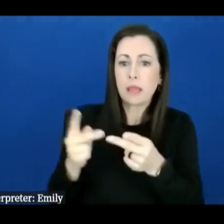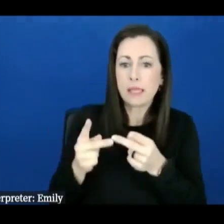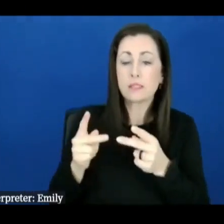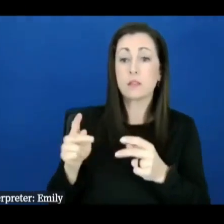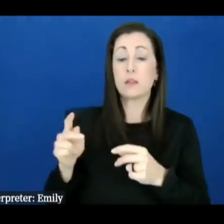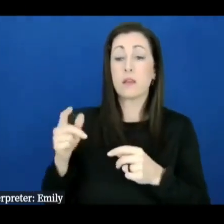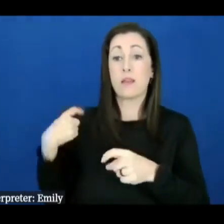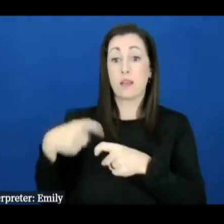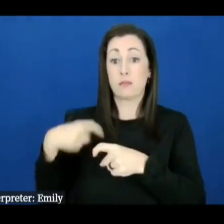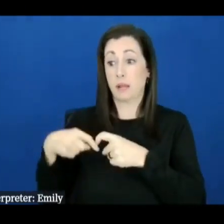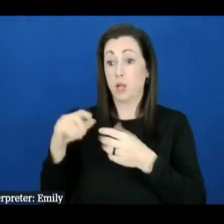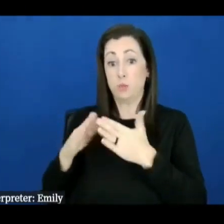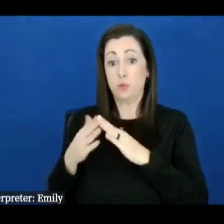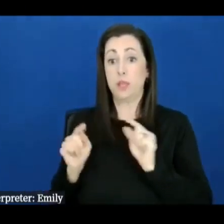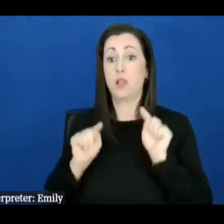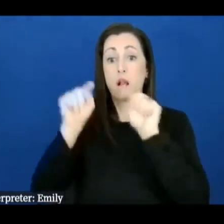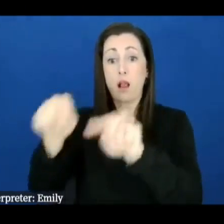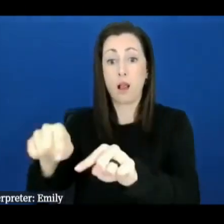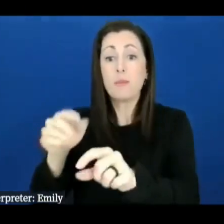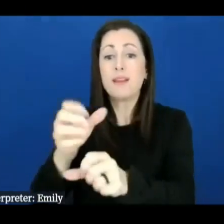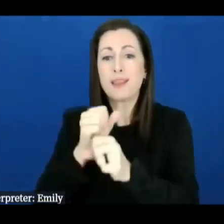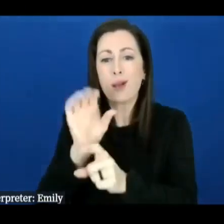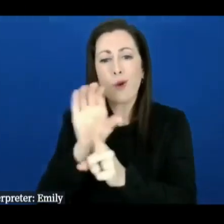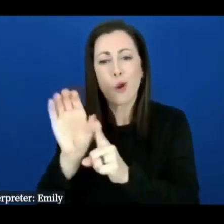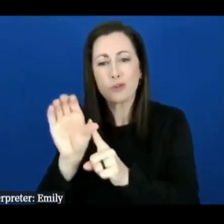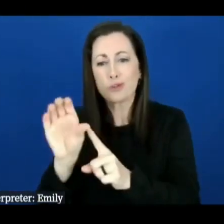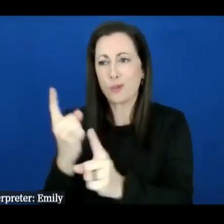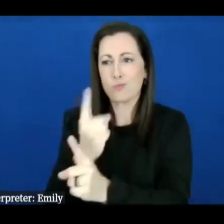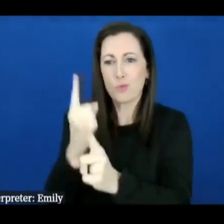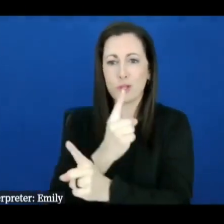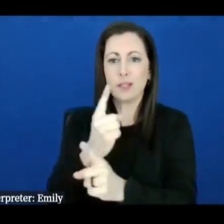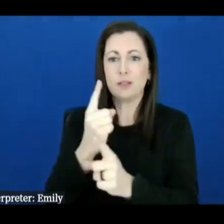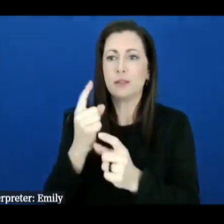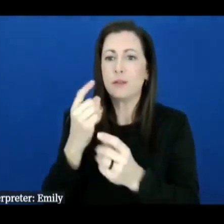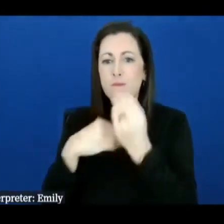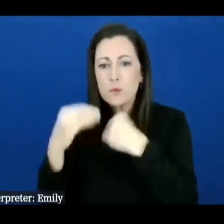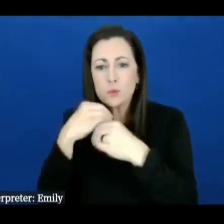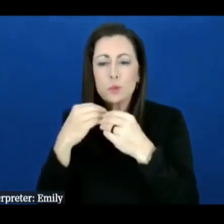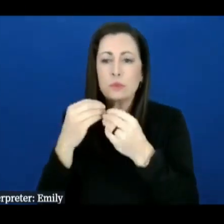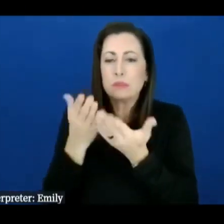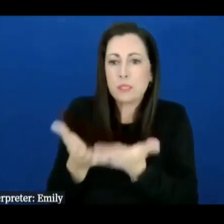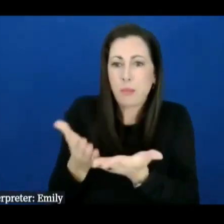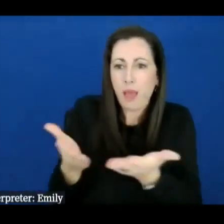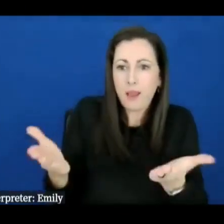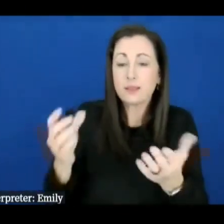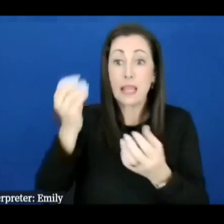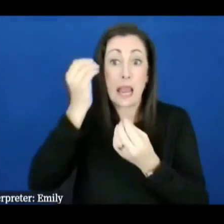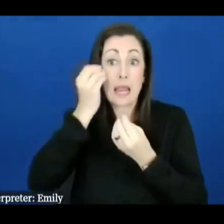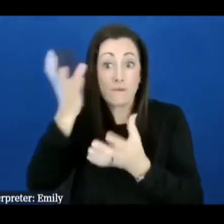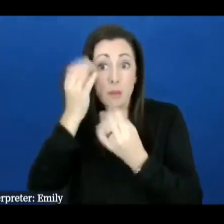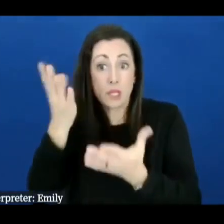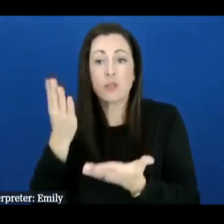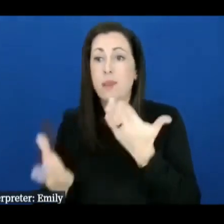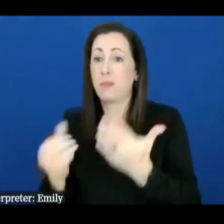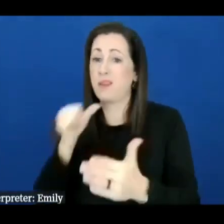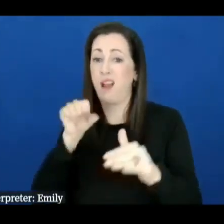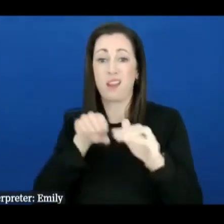hot meals food supplies and very vital information that may not be accessible